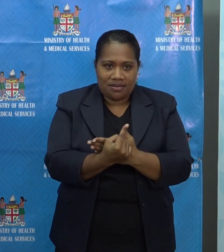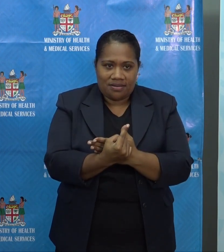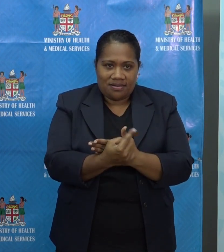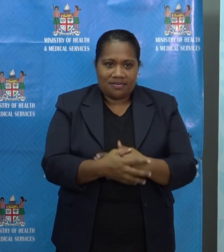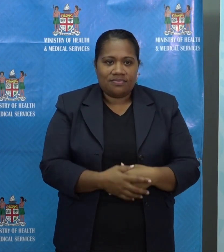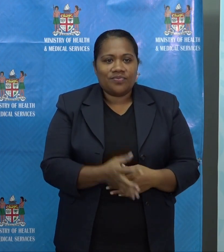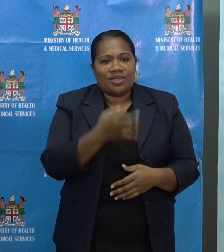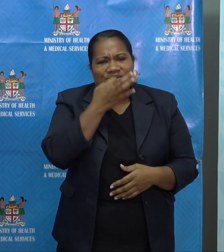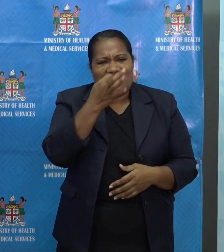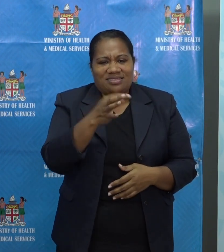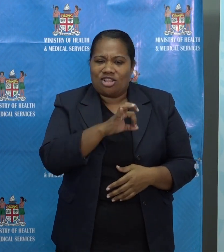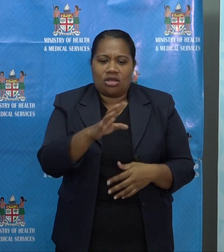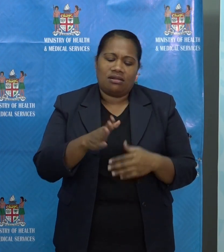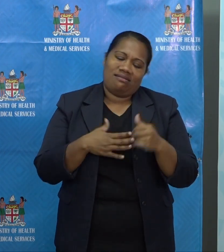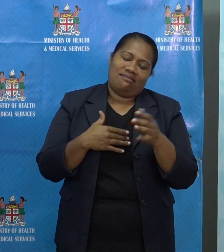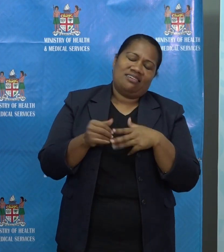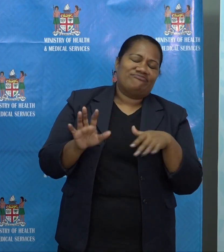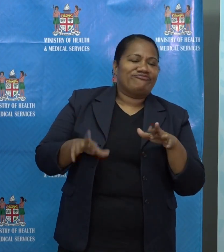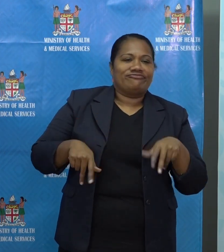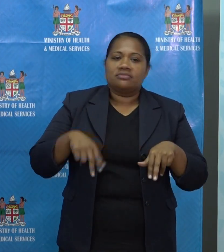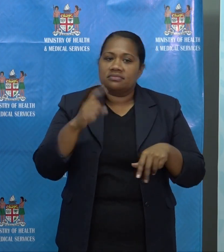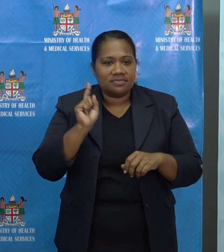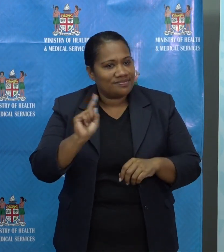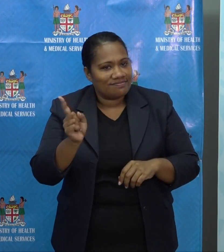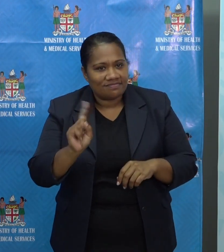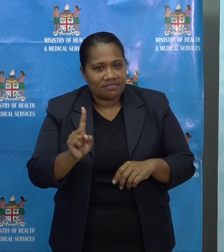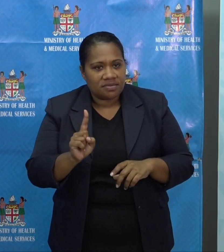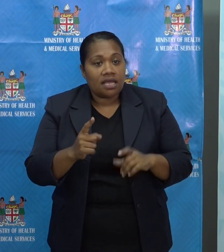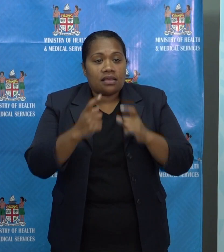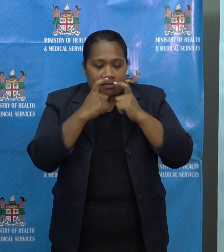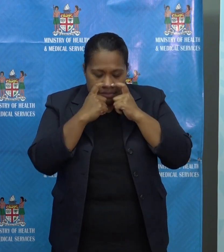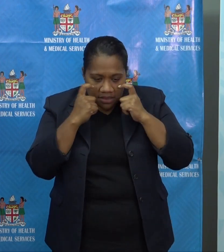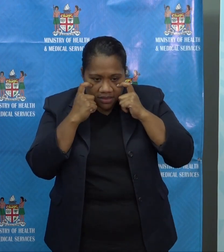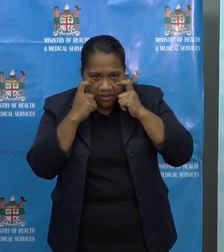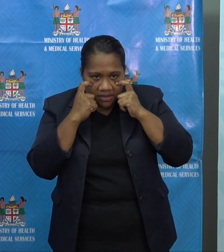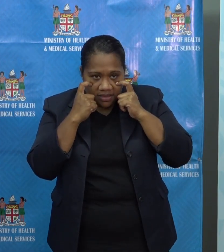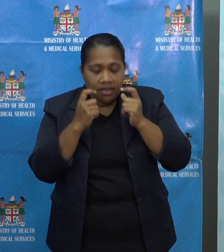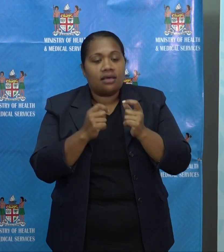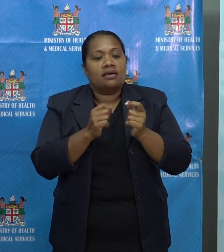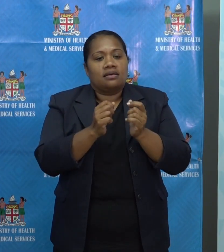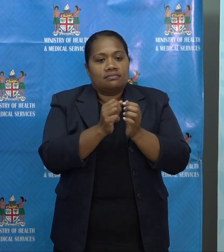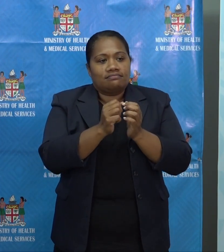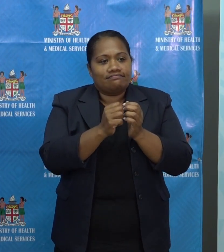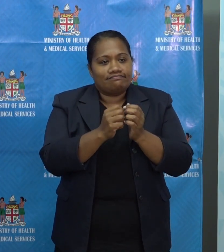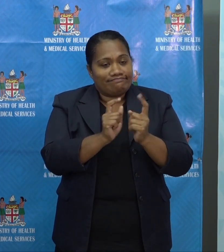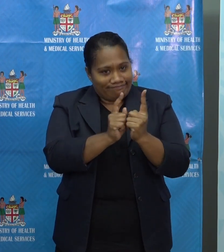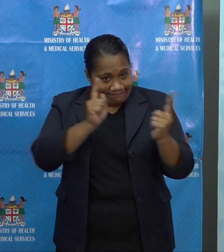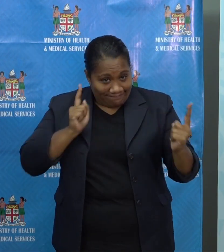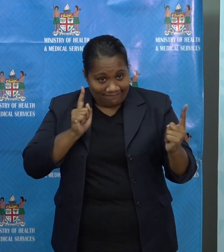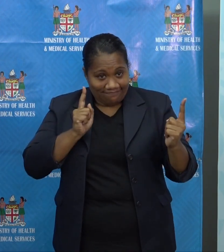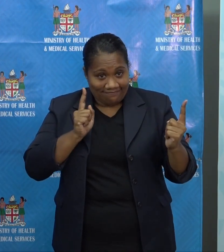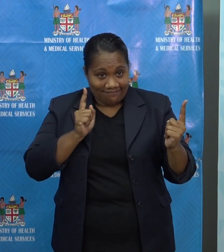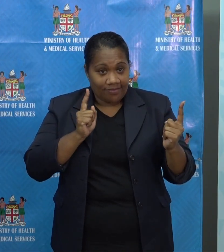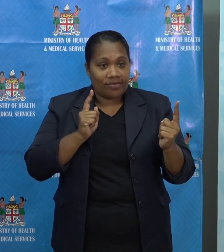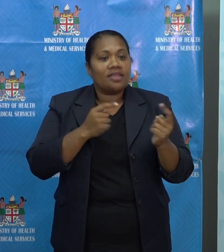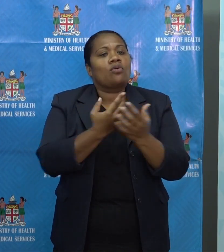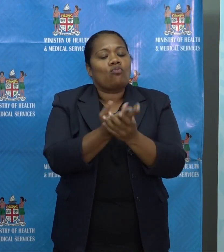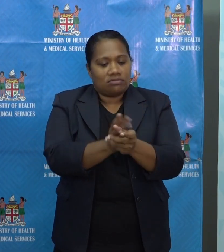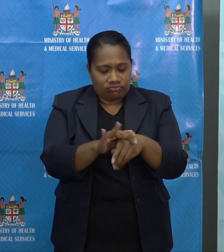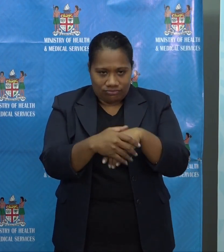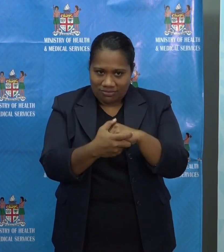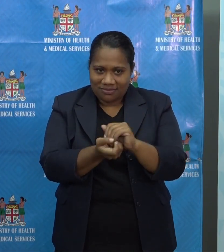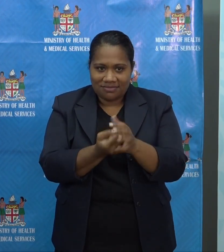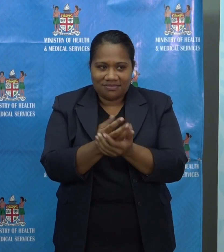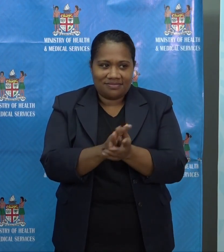lightly. Wear a mask, keep your distance, wash your hands often, and think very carefully